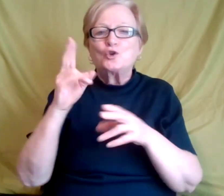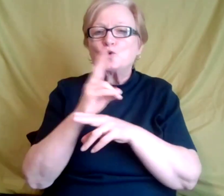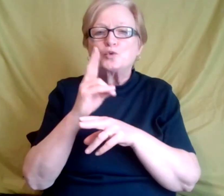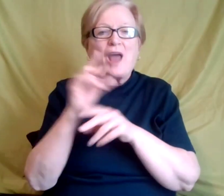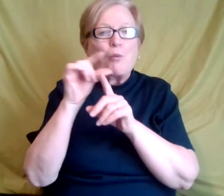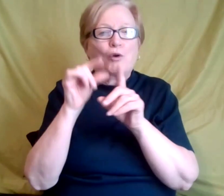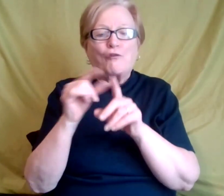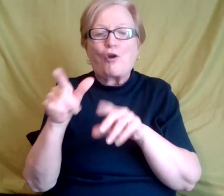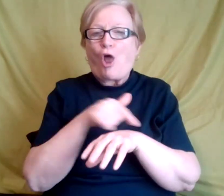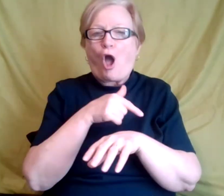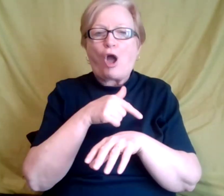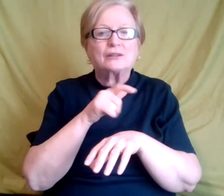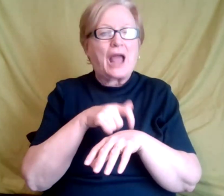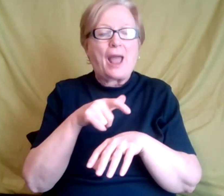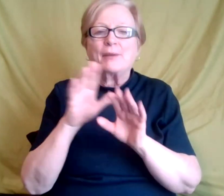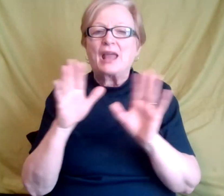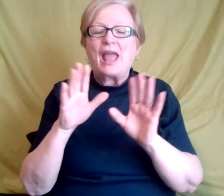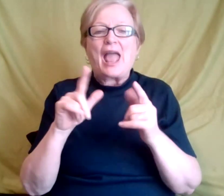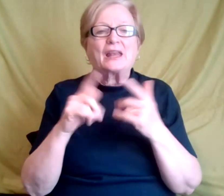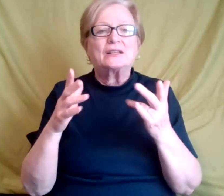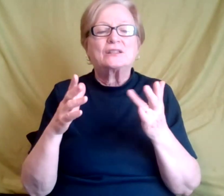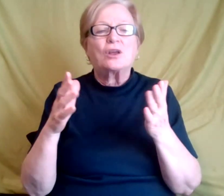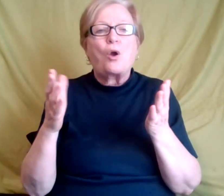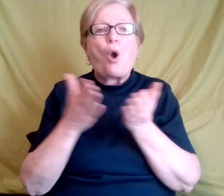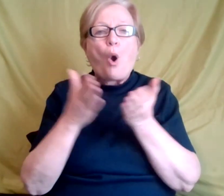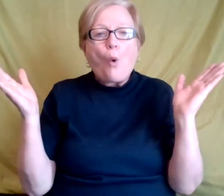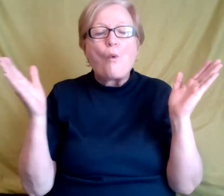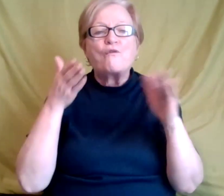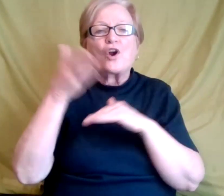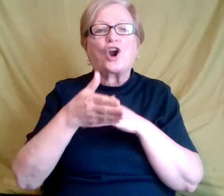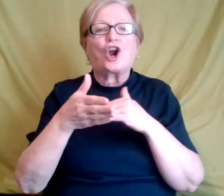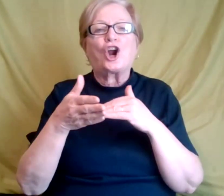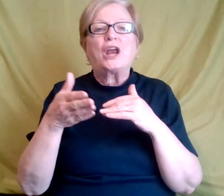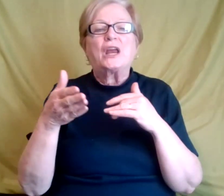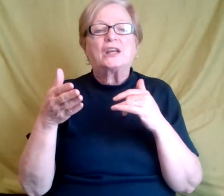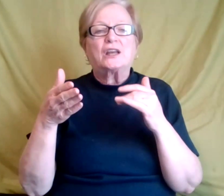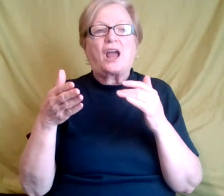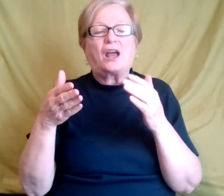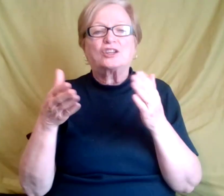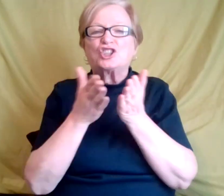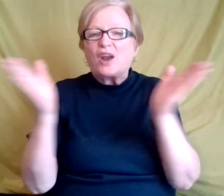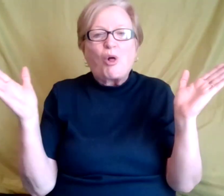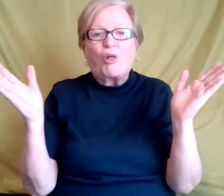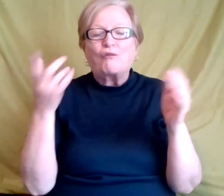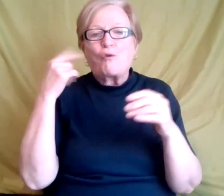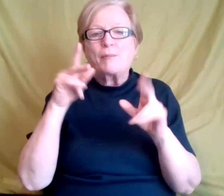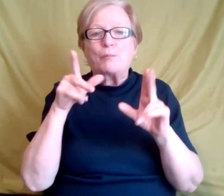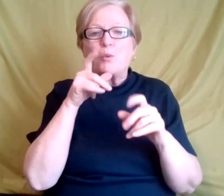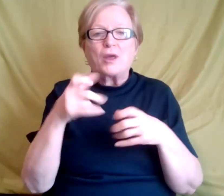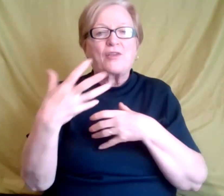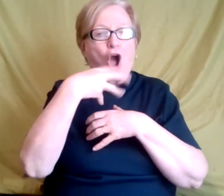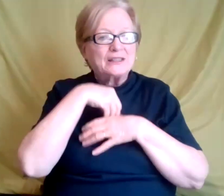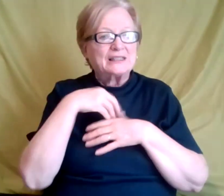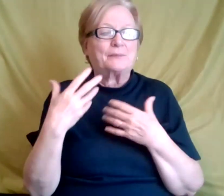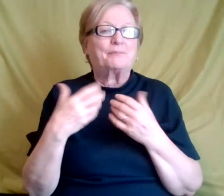And it's an overgeneralization of language disorders that are hallmark of neuro, uh, of autism.